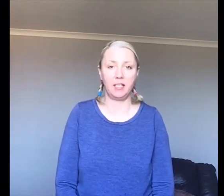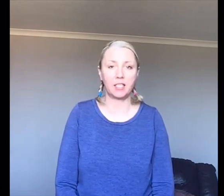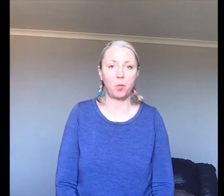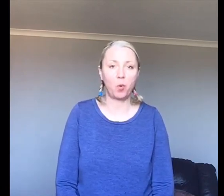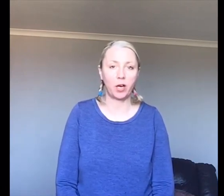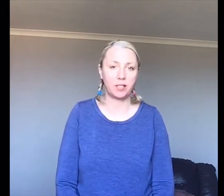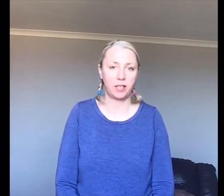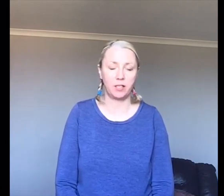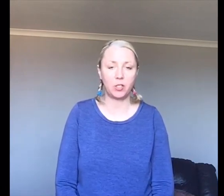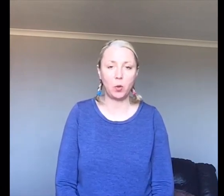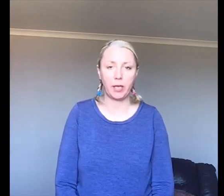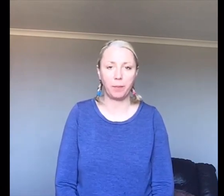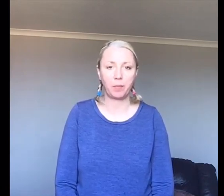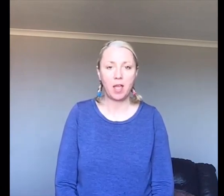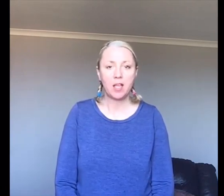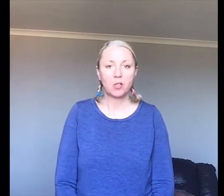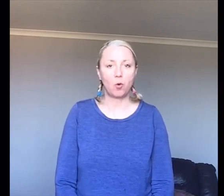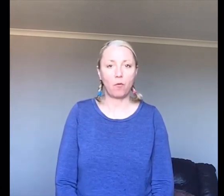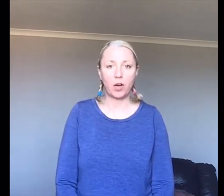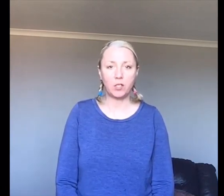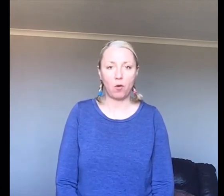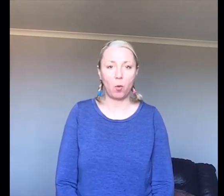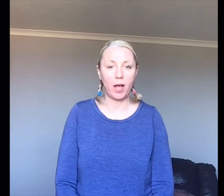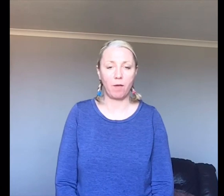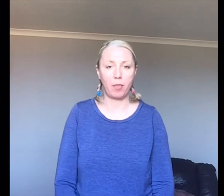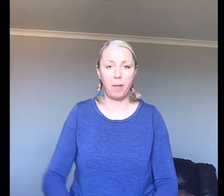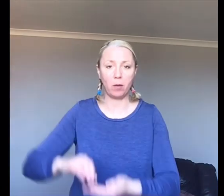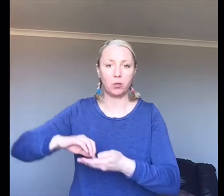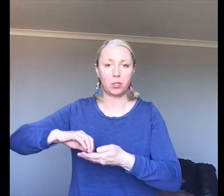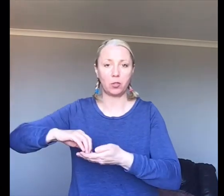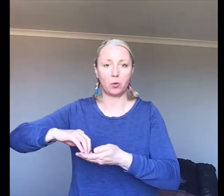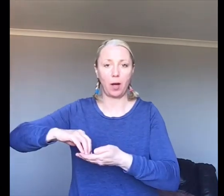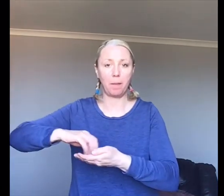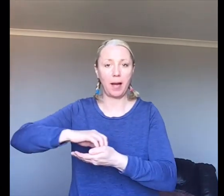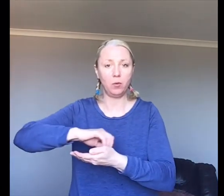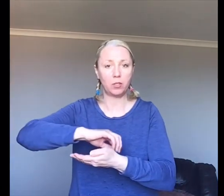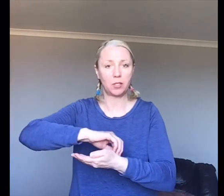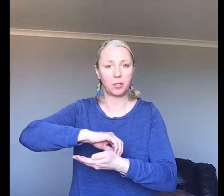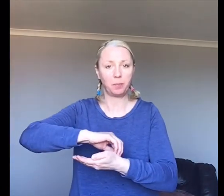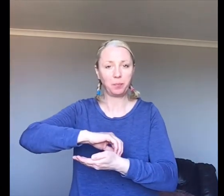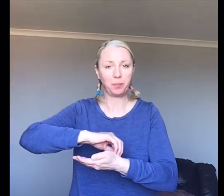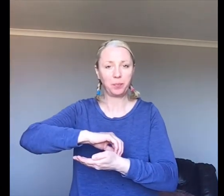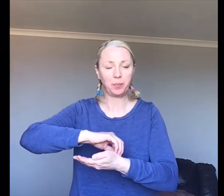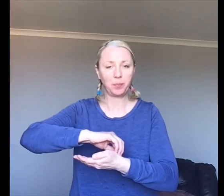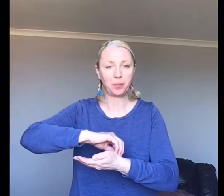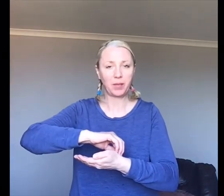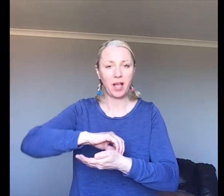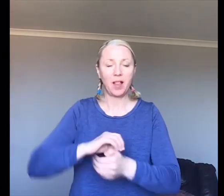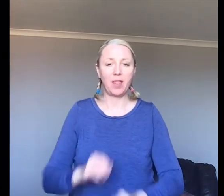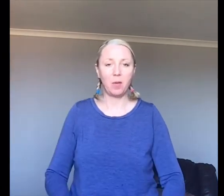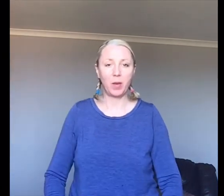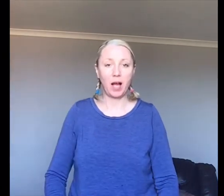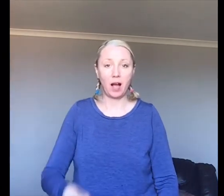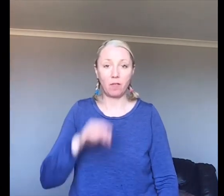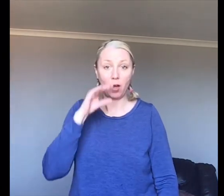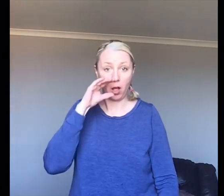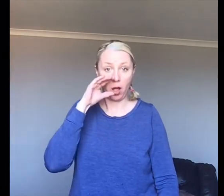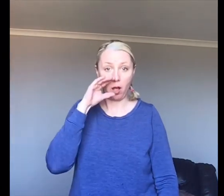and words in the story. So first of all we have the mouse. So a mouse, then we have a